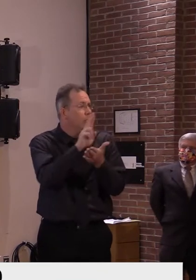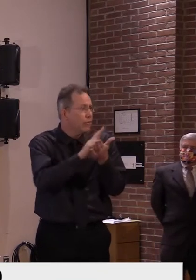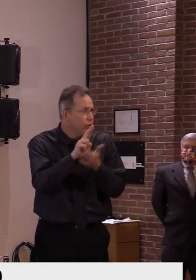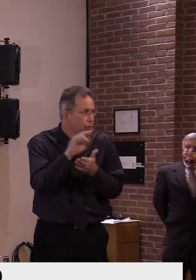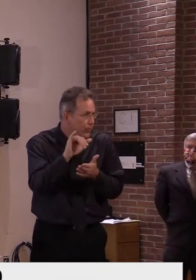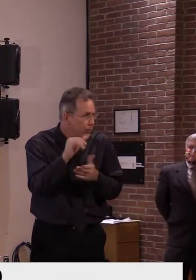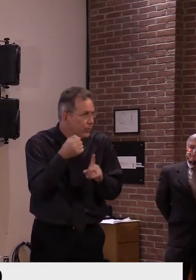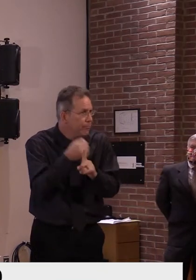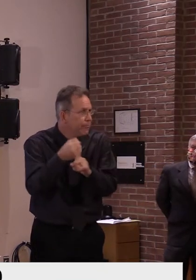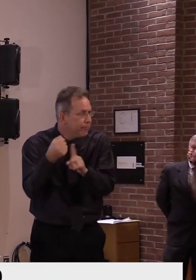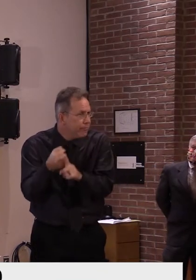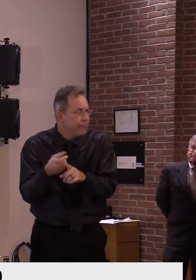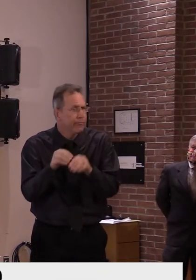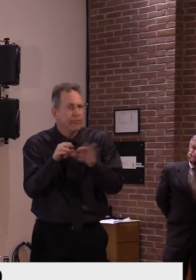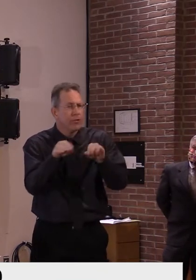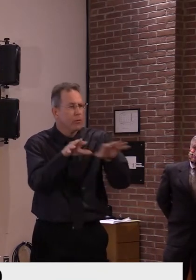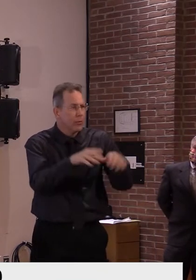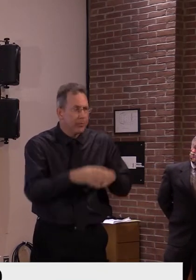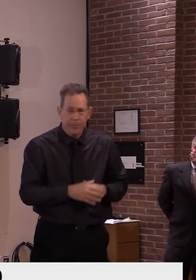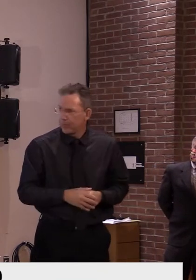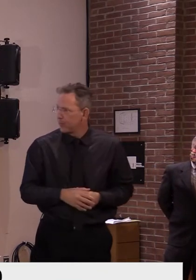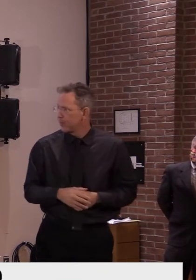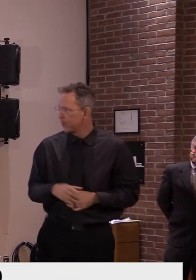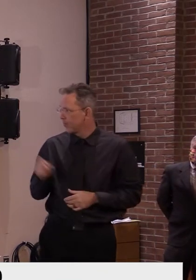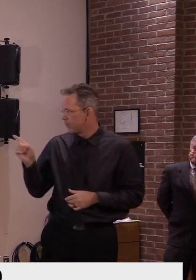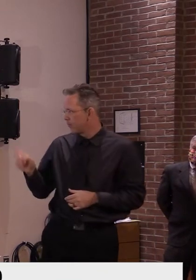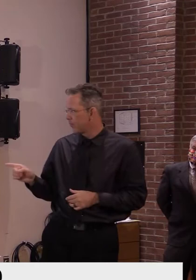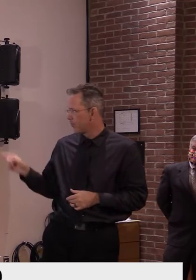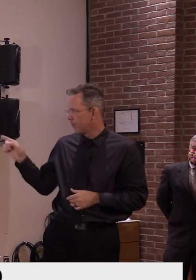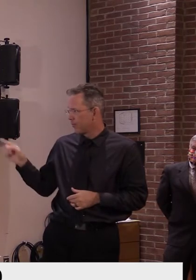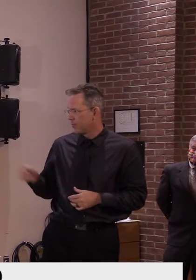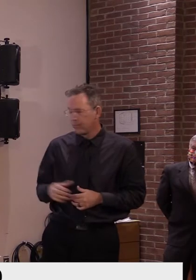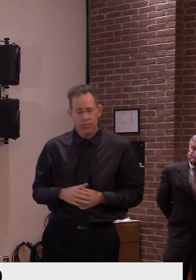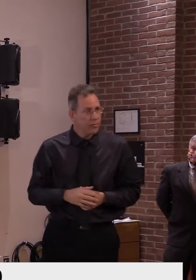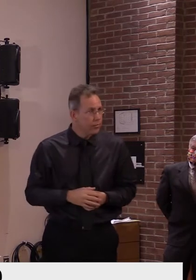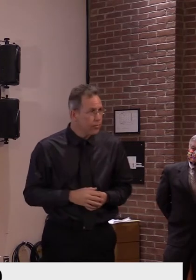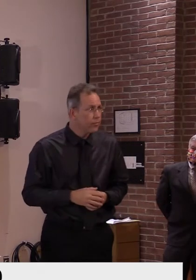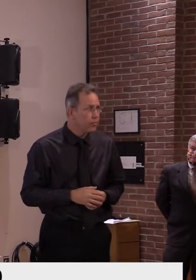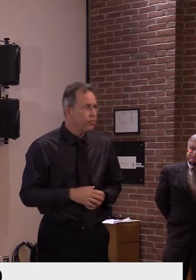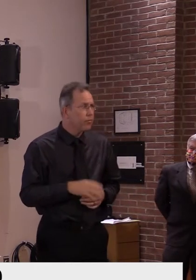with the caseloads that are identified on there.